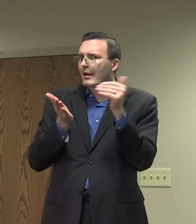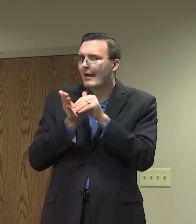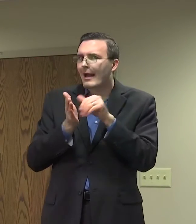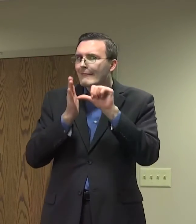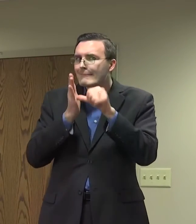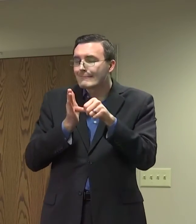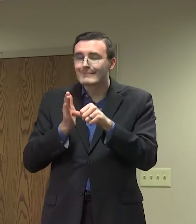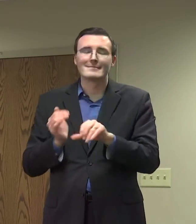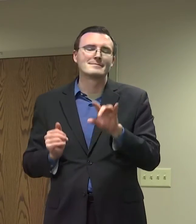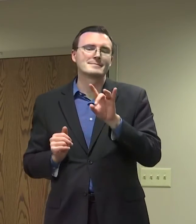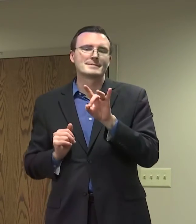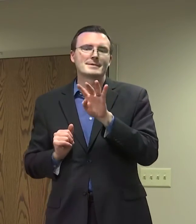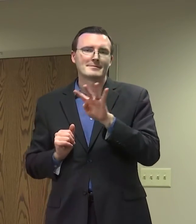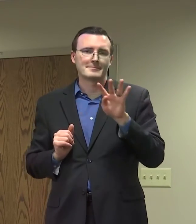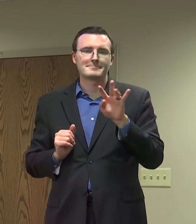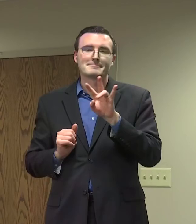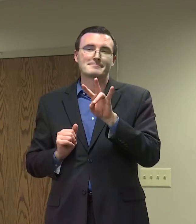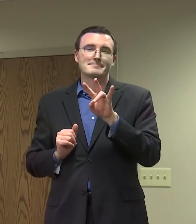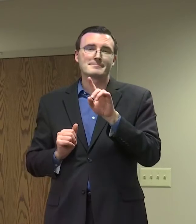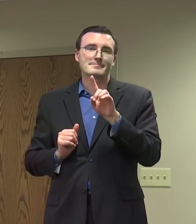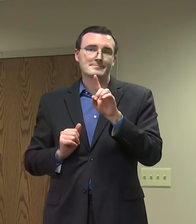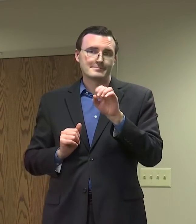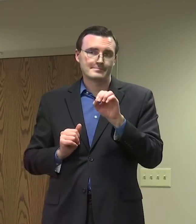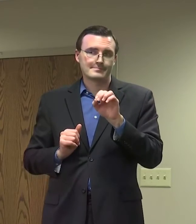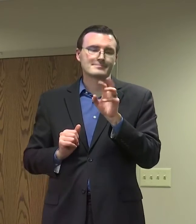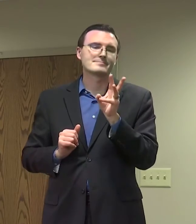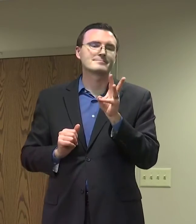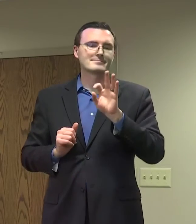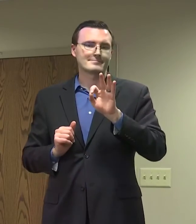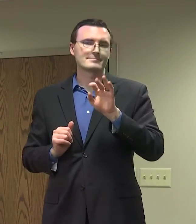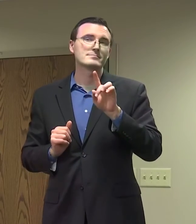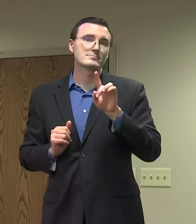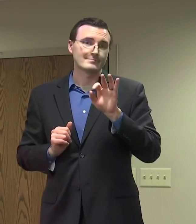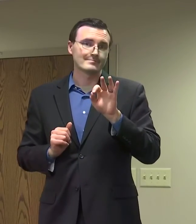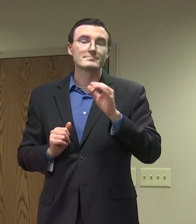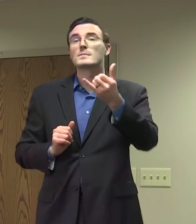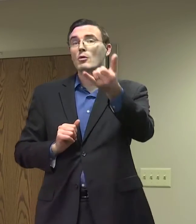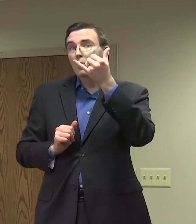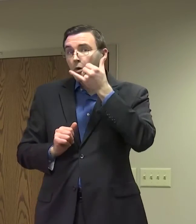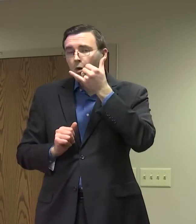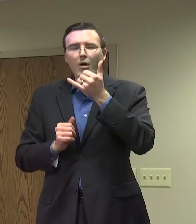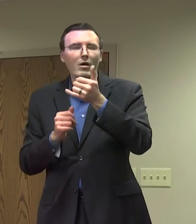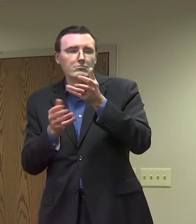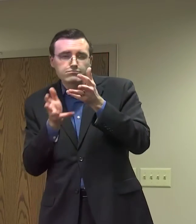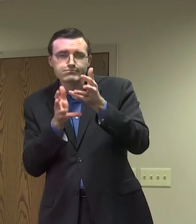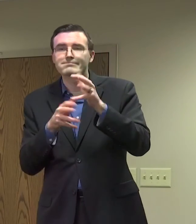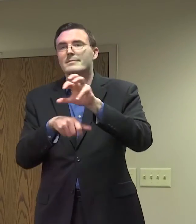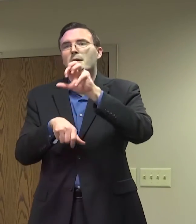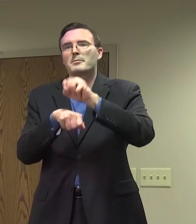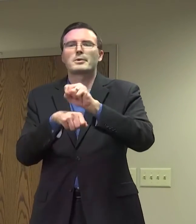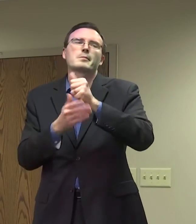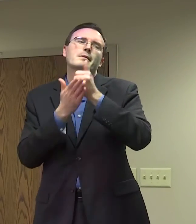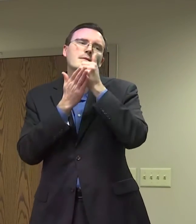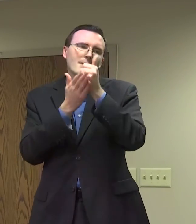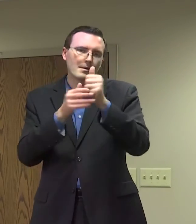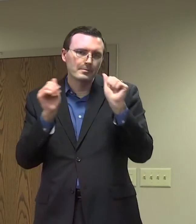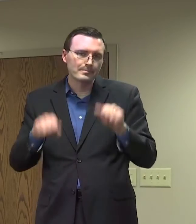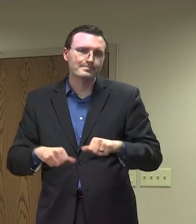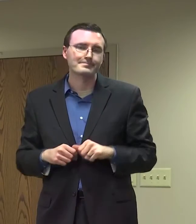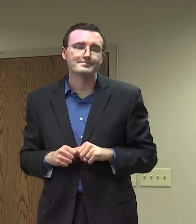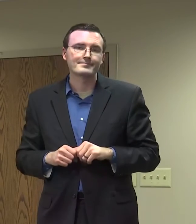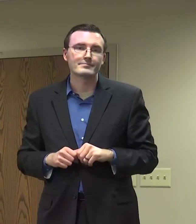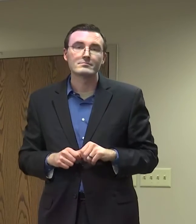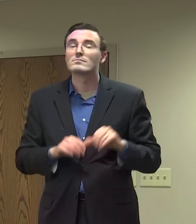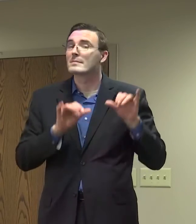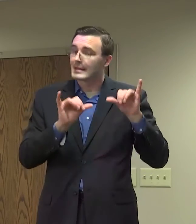-710-6919. With that being said, we know that we are making progress. We know